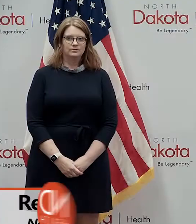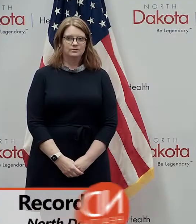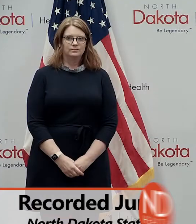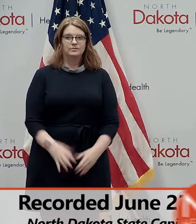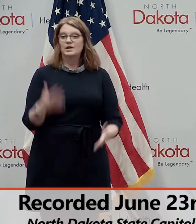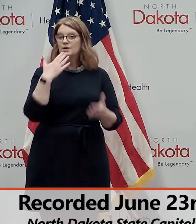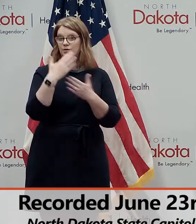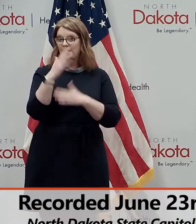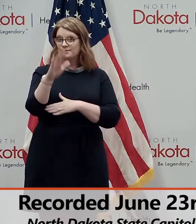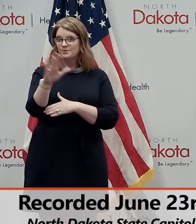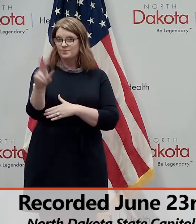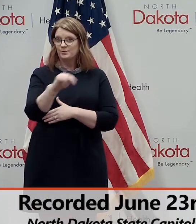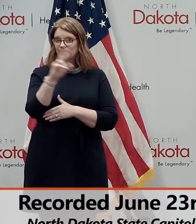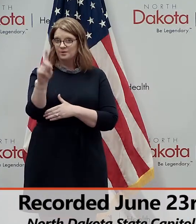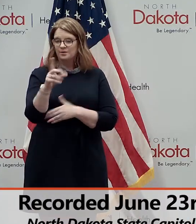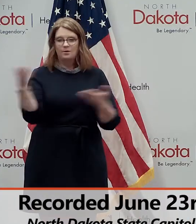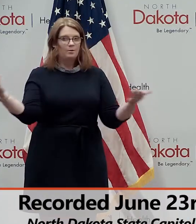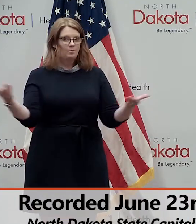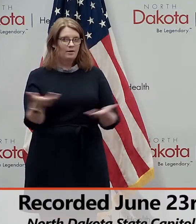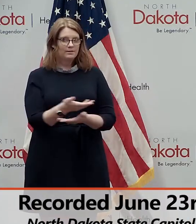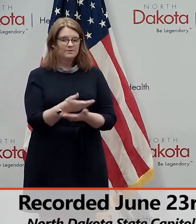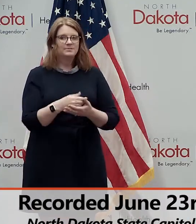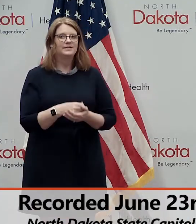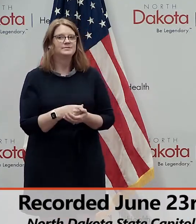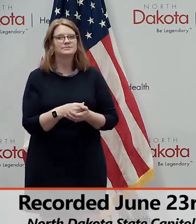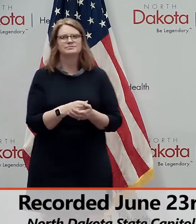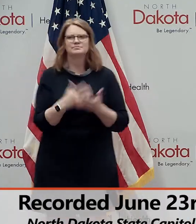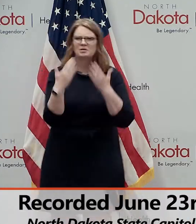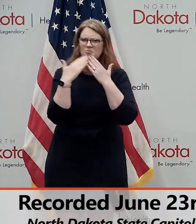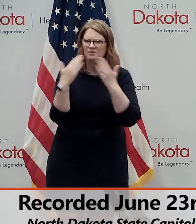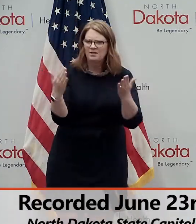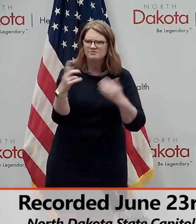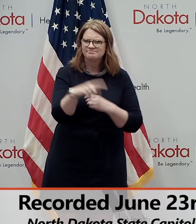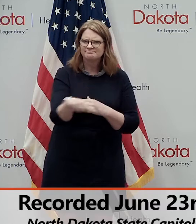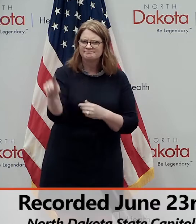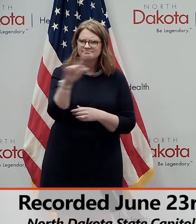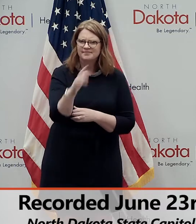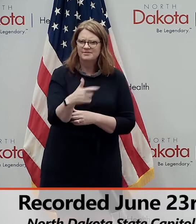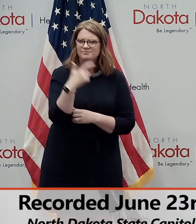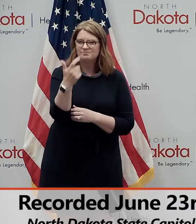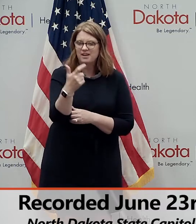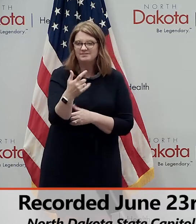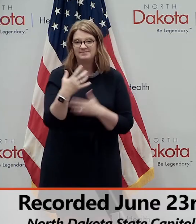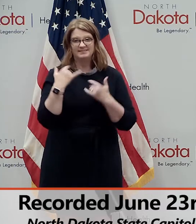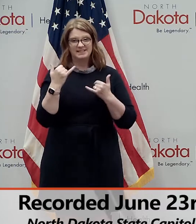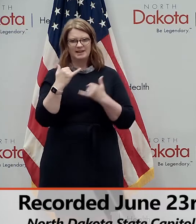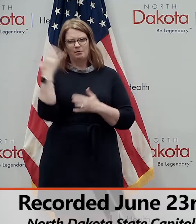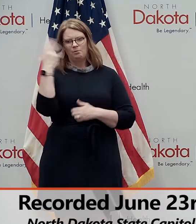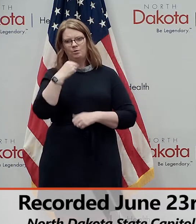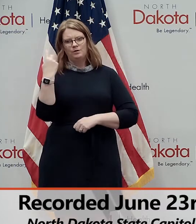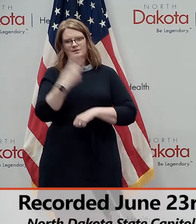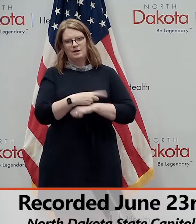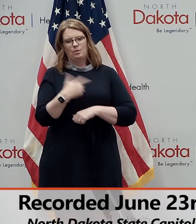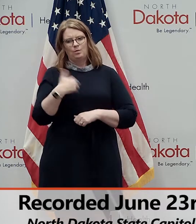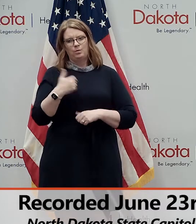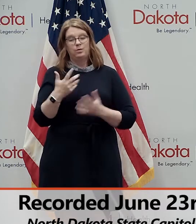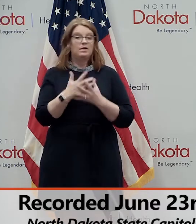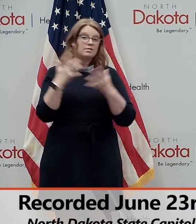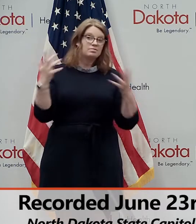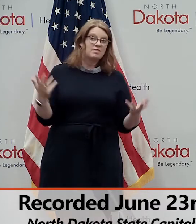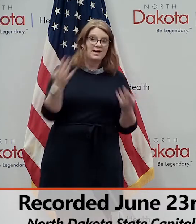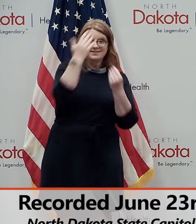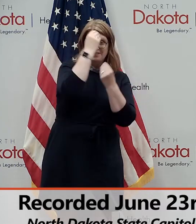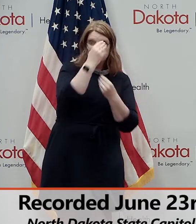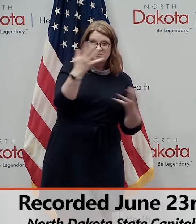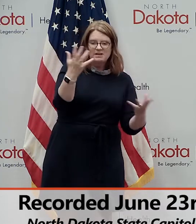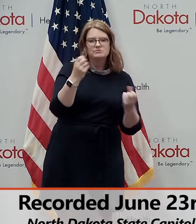good afternoon North Dakota and welcome grateful for your presence it's another beautiful day in North Dakota we've got a lot of information a lot of positive